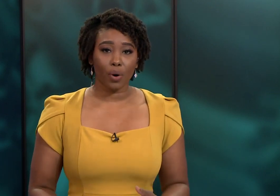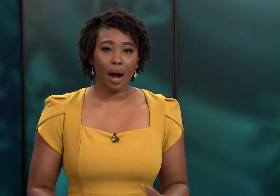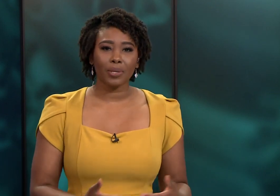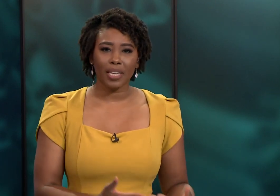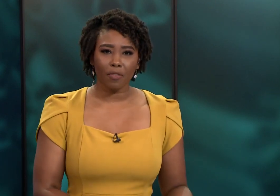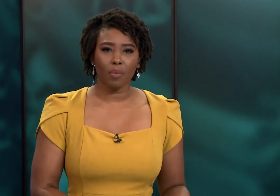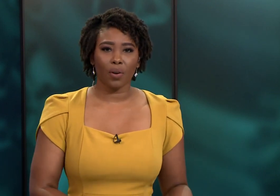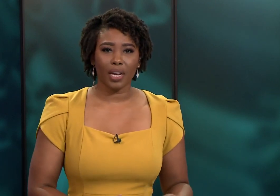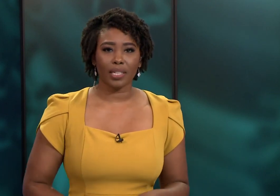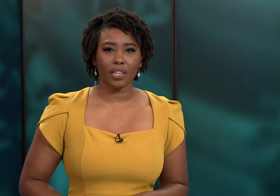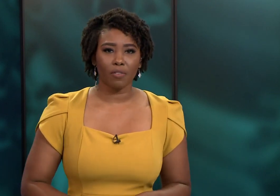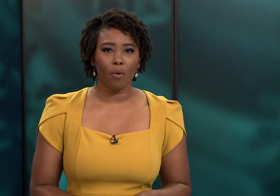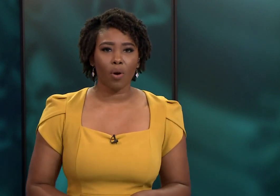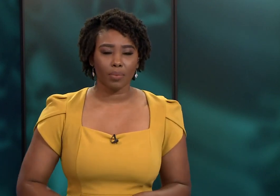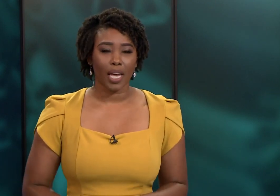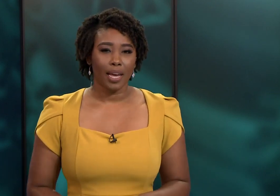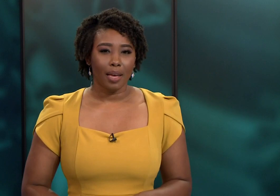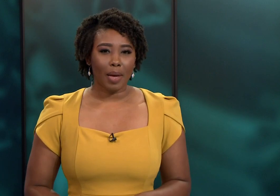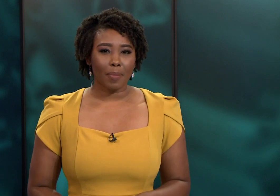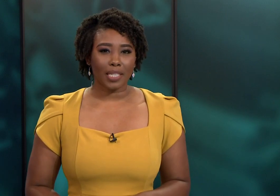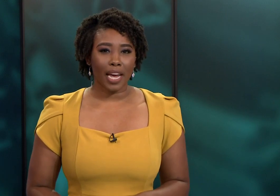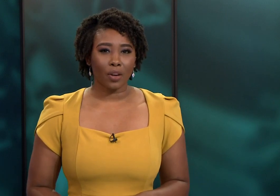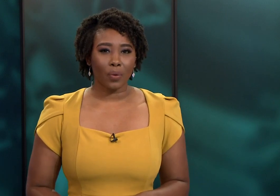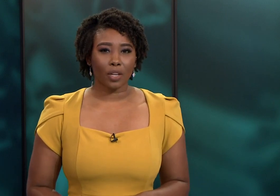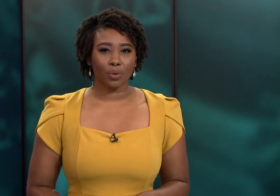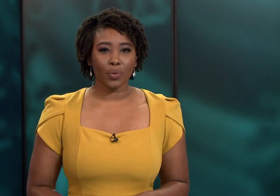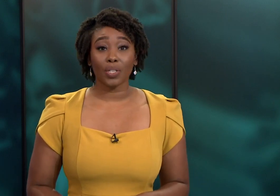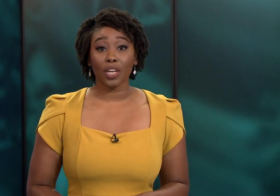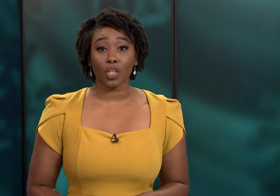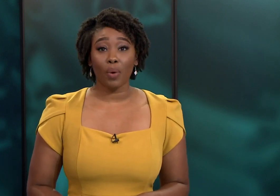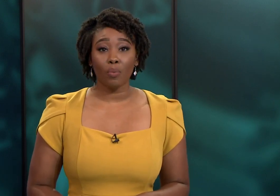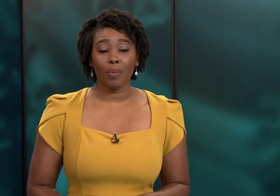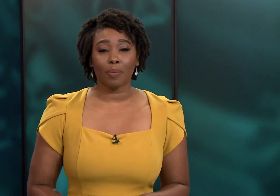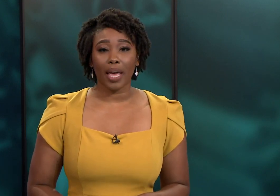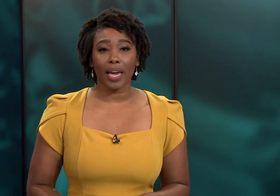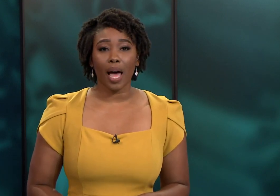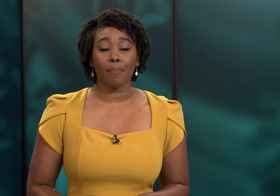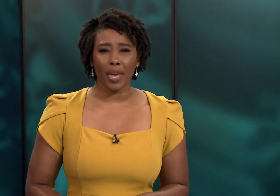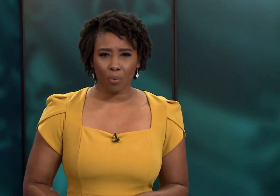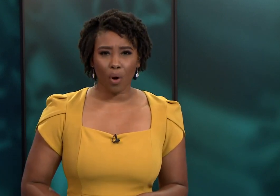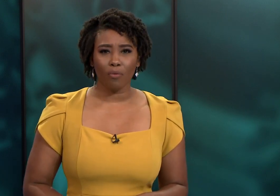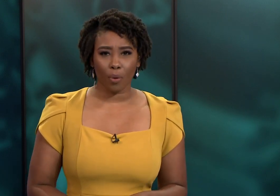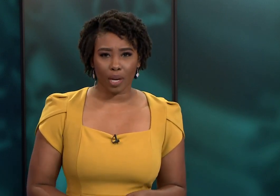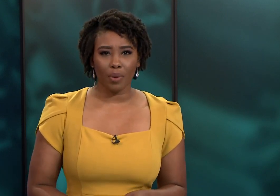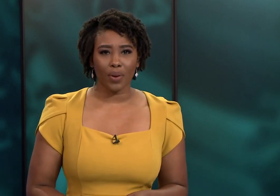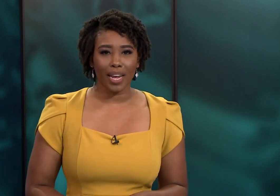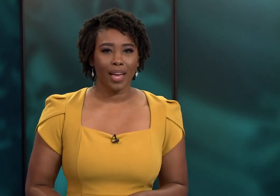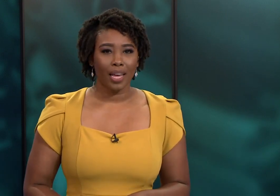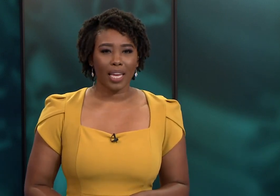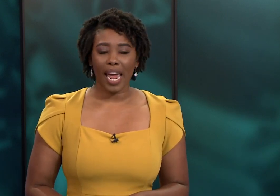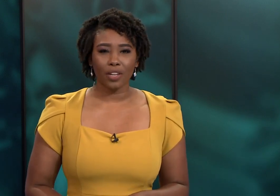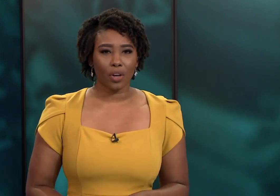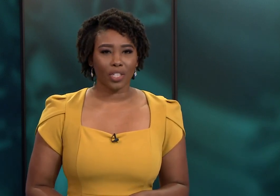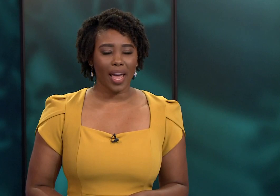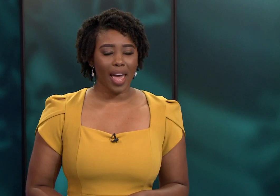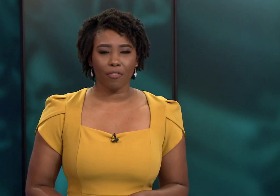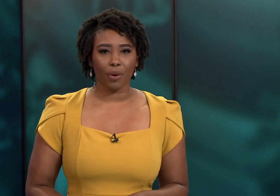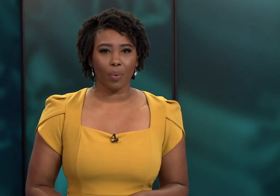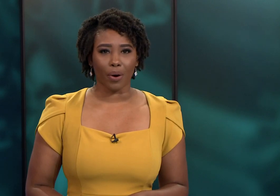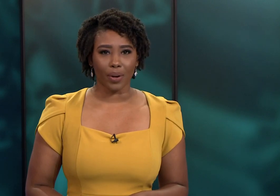our deaf community stays informed. Mike McDaniel introduces us to one woman playing a big role for a community that hangs on to every word.